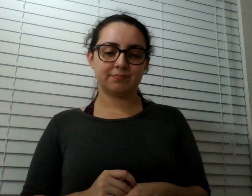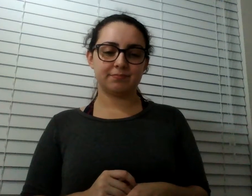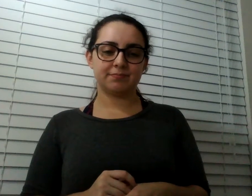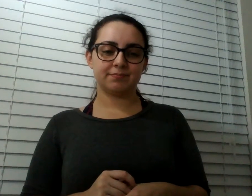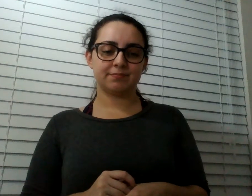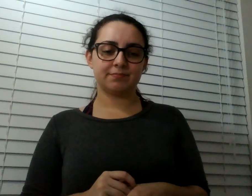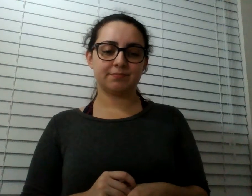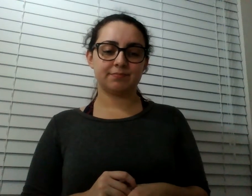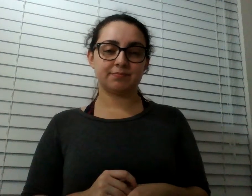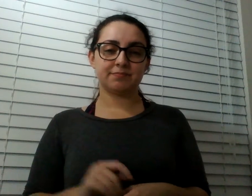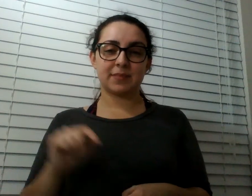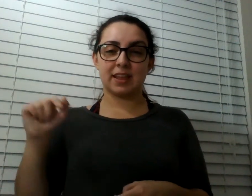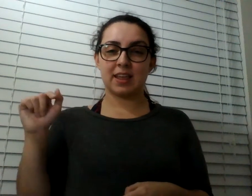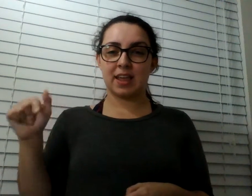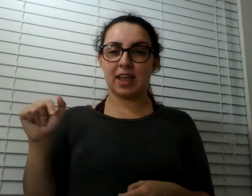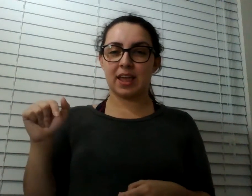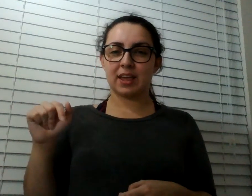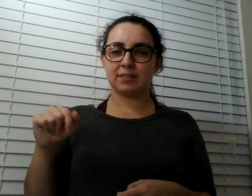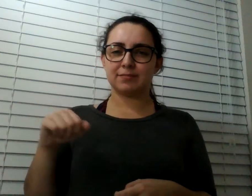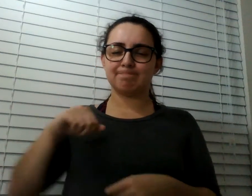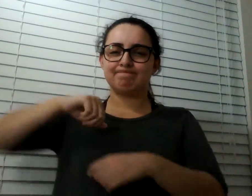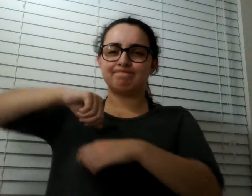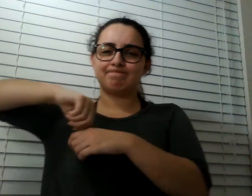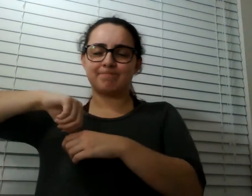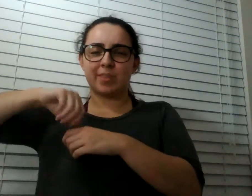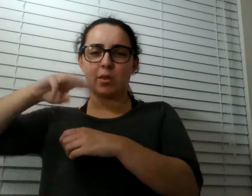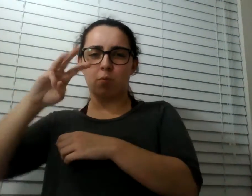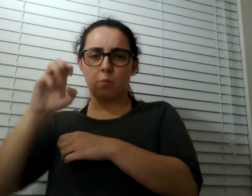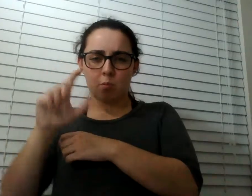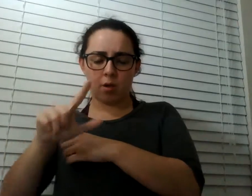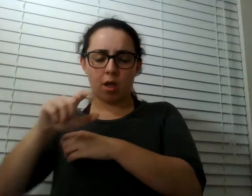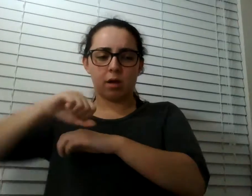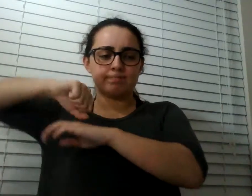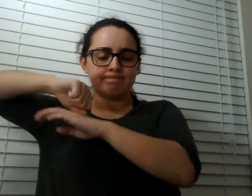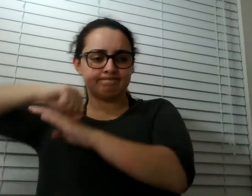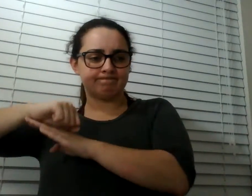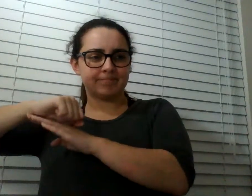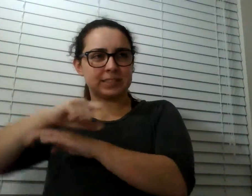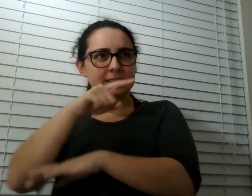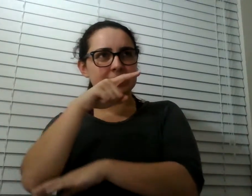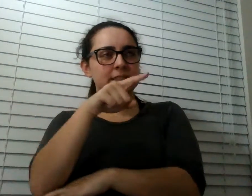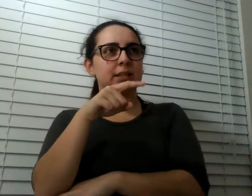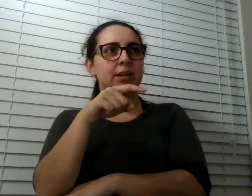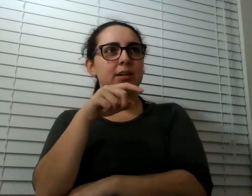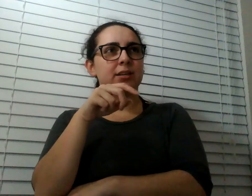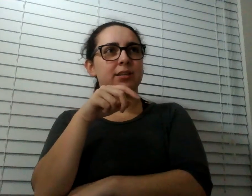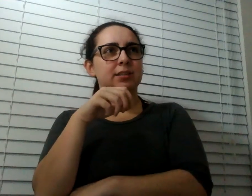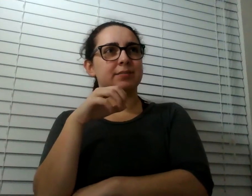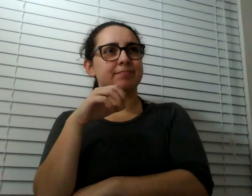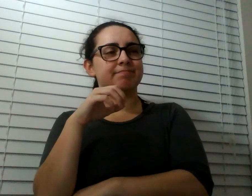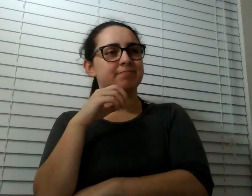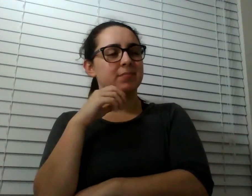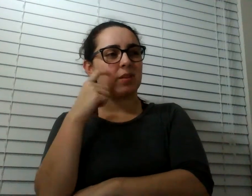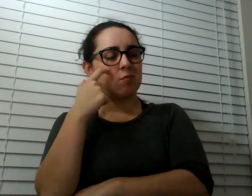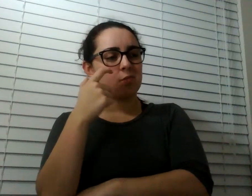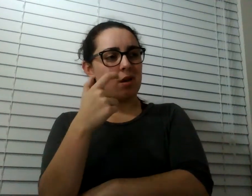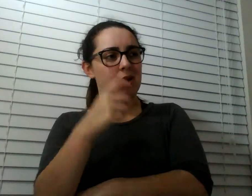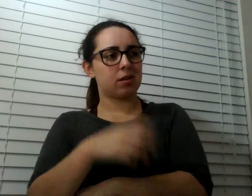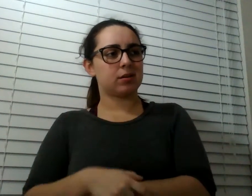Craig's, like, leaning against the wall. Dirk was like, wow, man, I guess, I guess this must